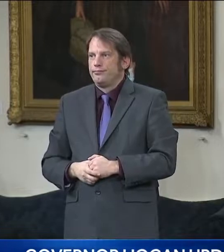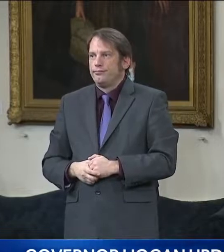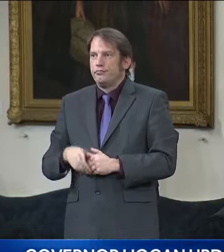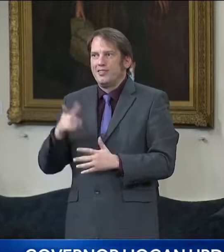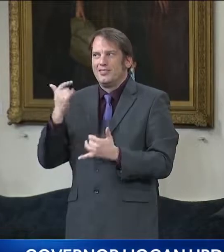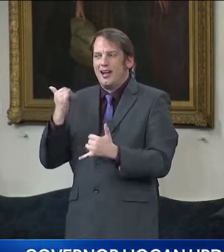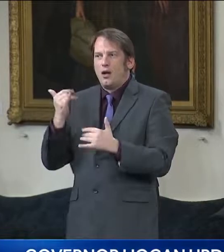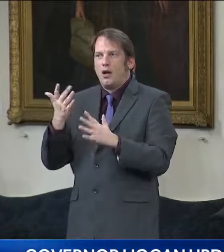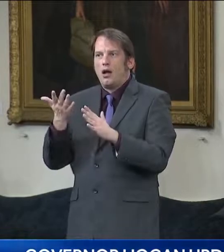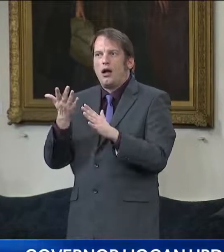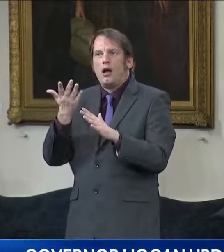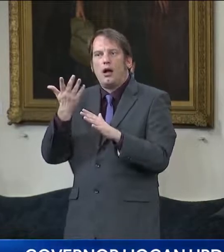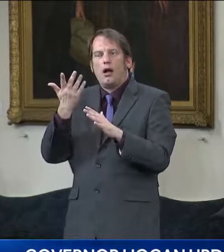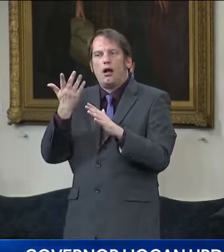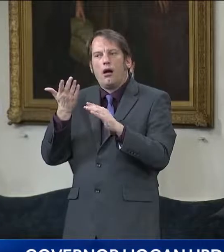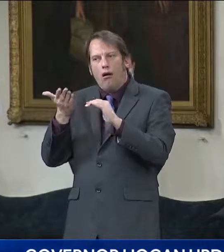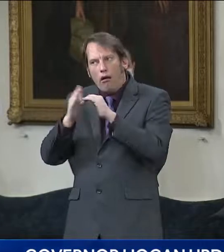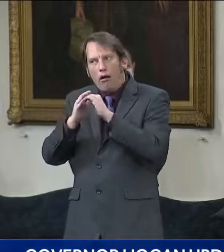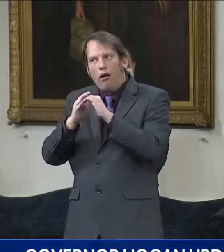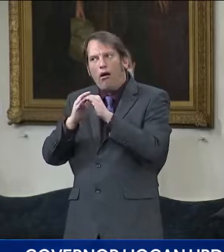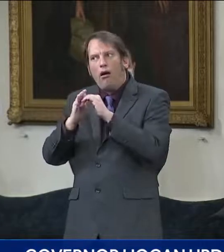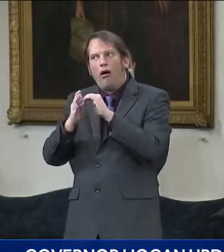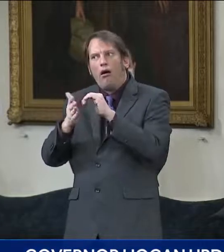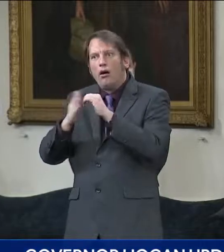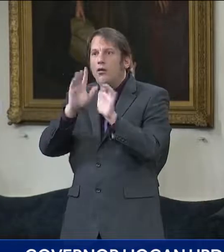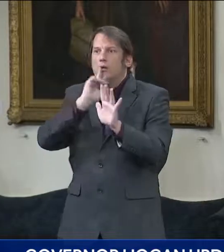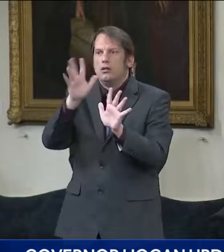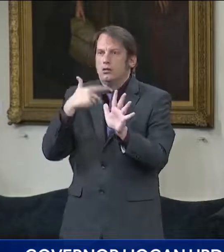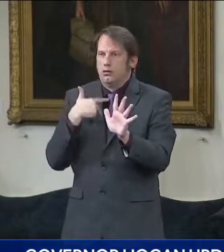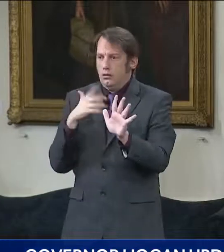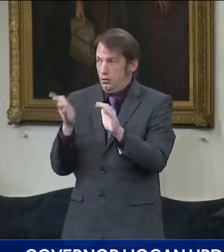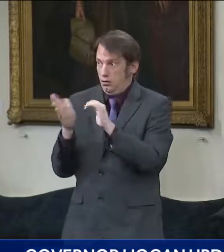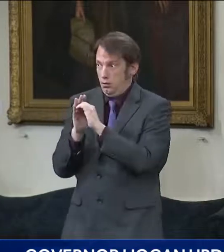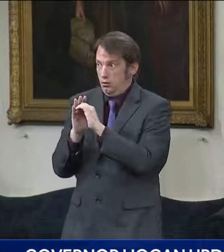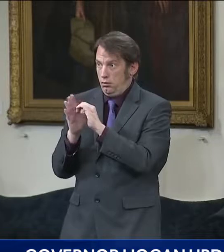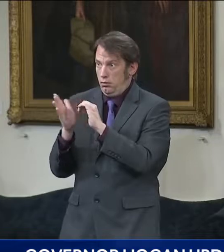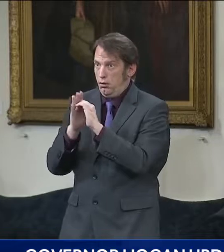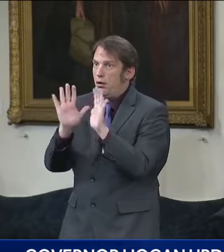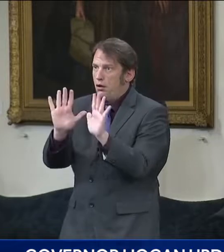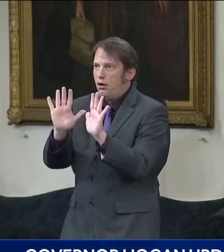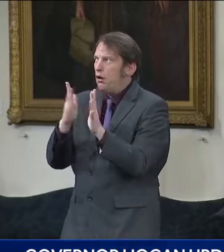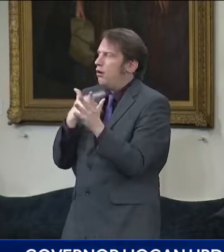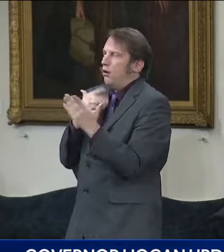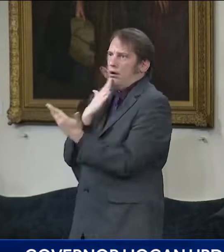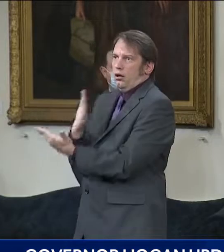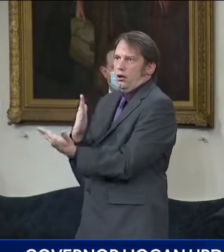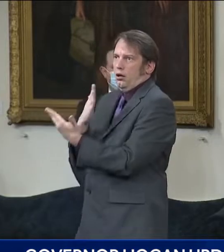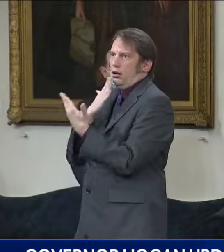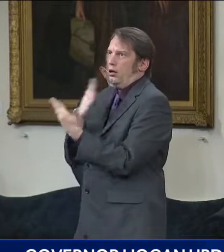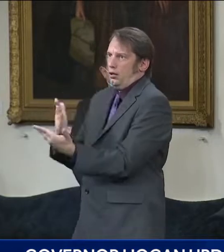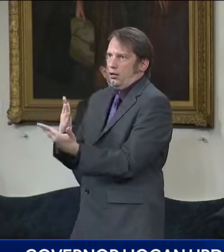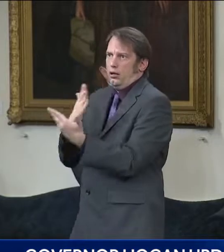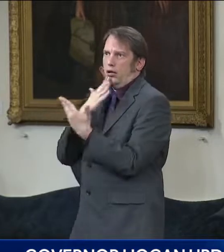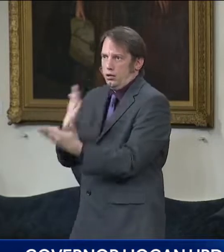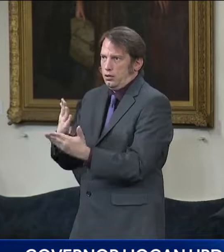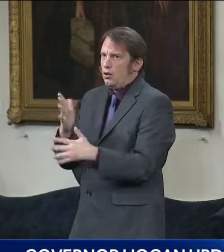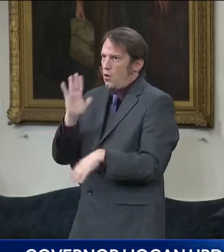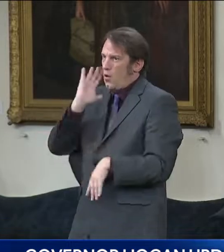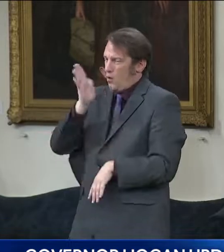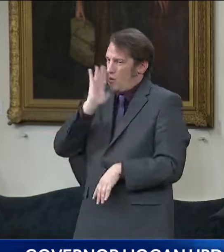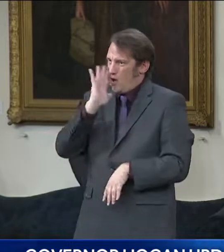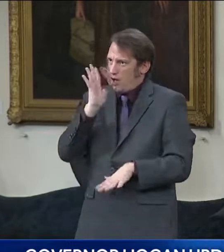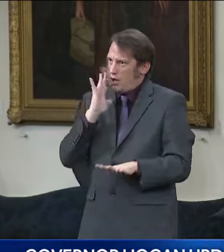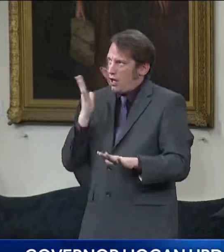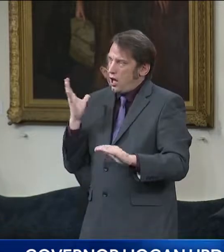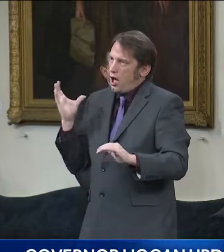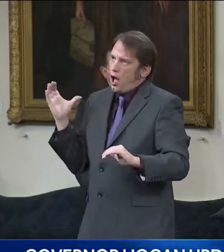which we're very appreciative of. But I think we're going to jump to a really significant level. I don't have an exact number